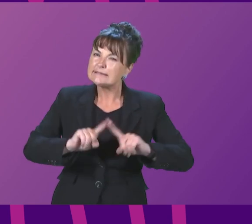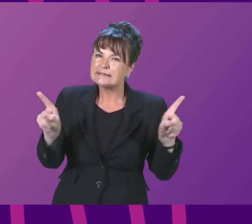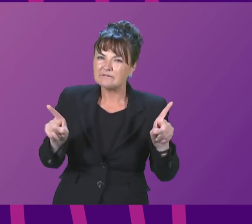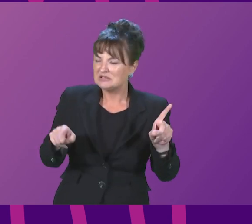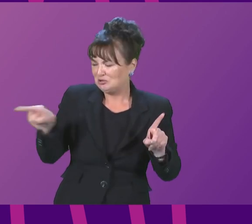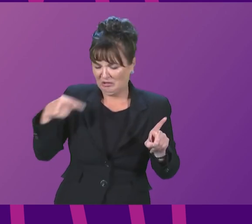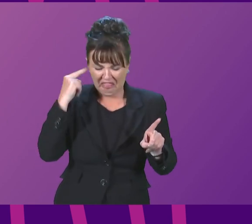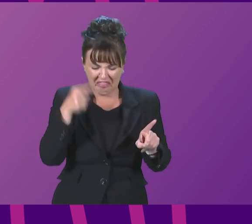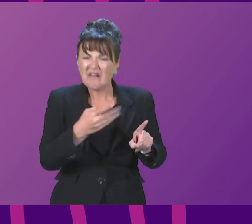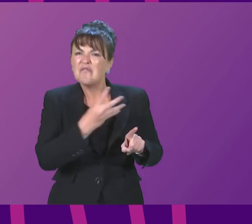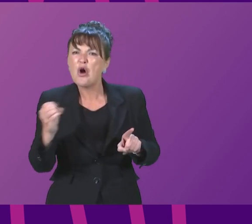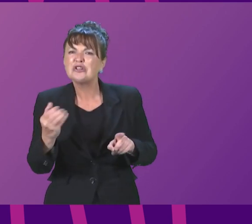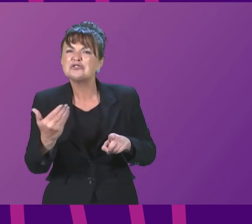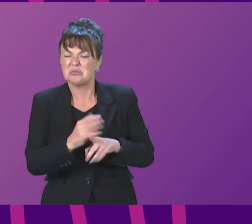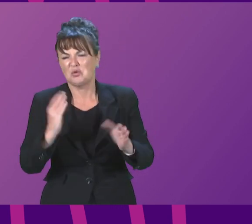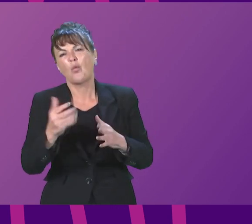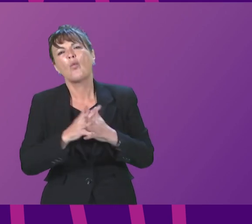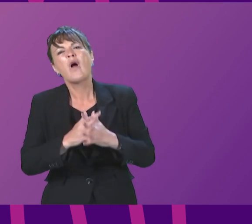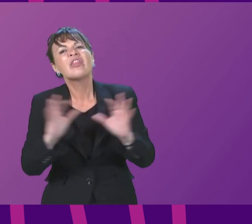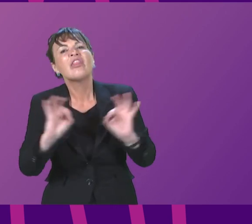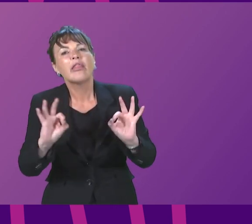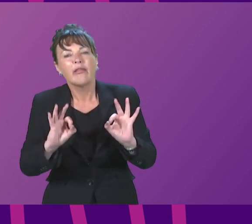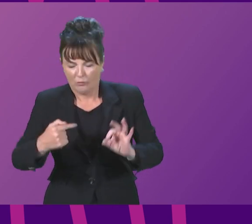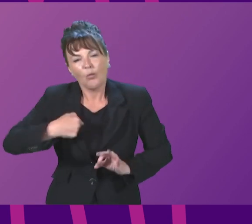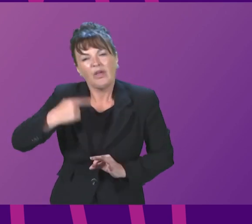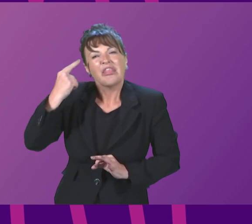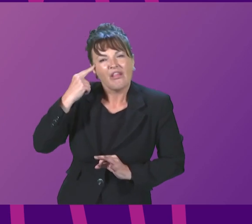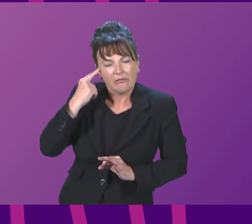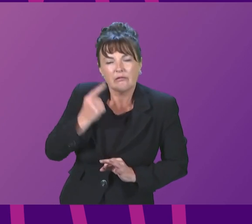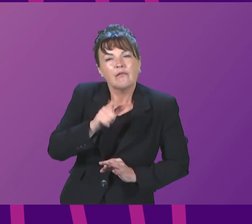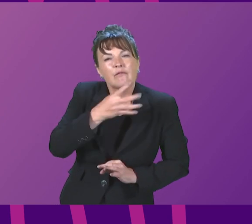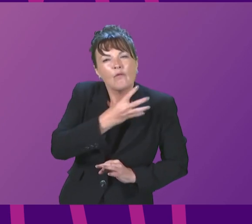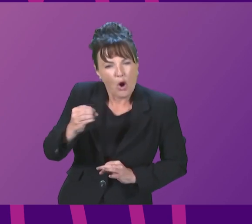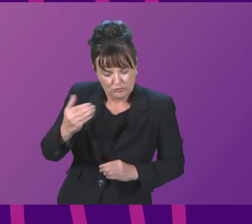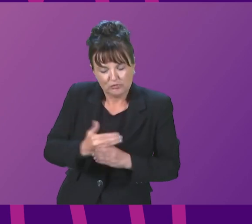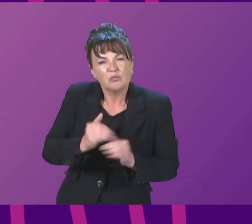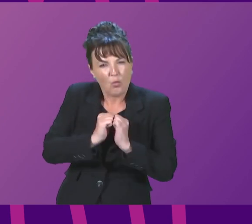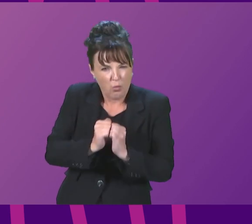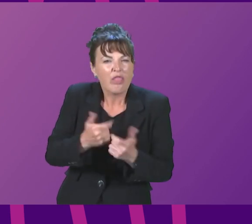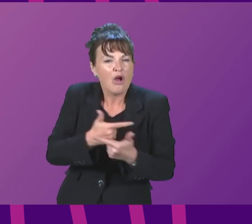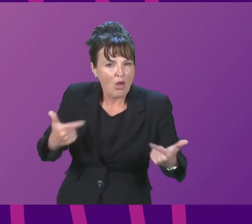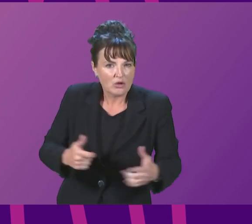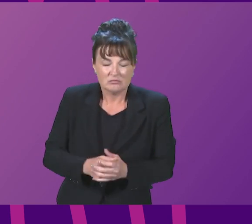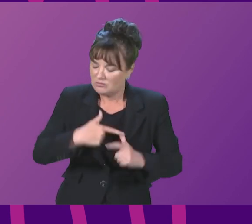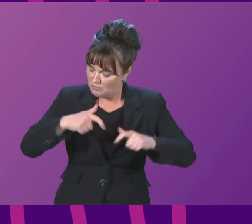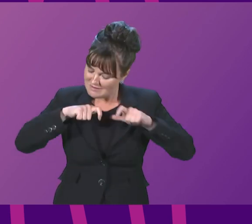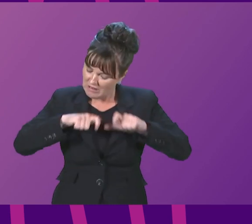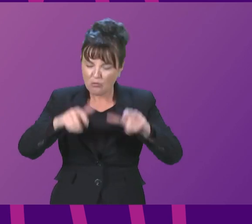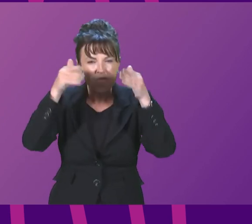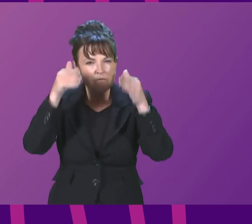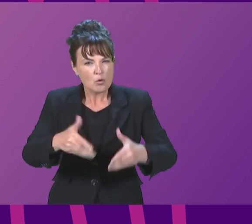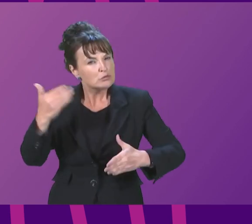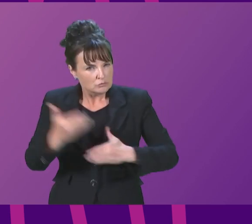between this government and the Conservatives. We'll continue to focus on the job at hand. That is what people expect